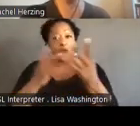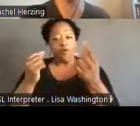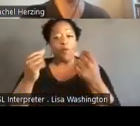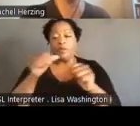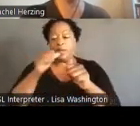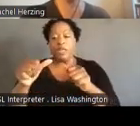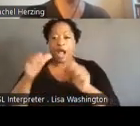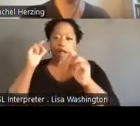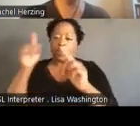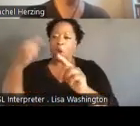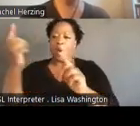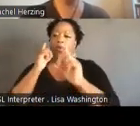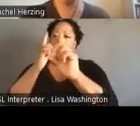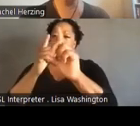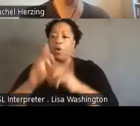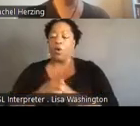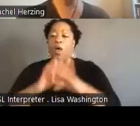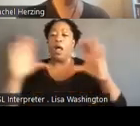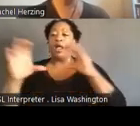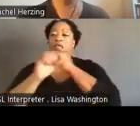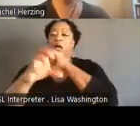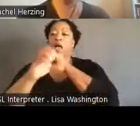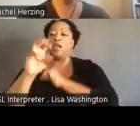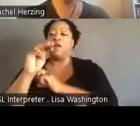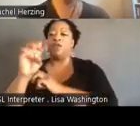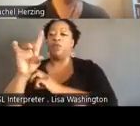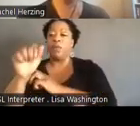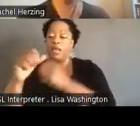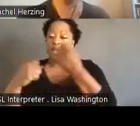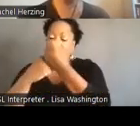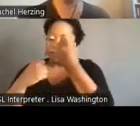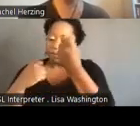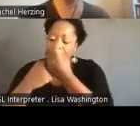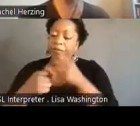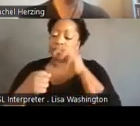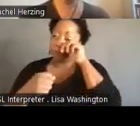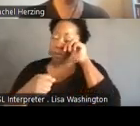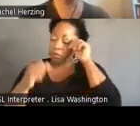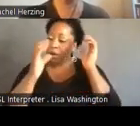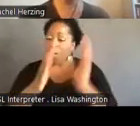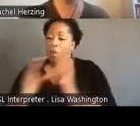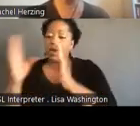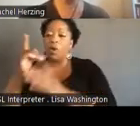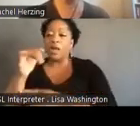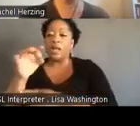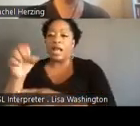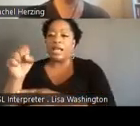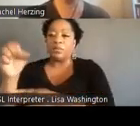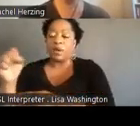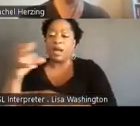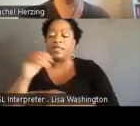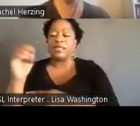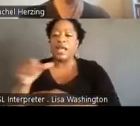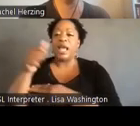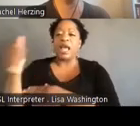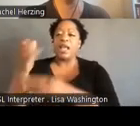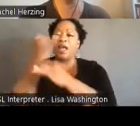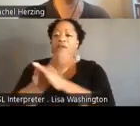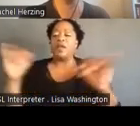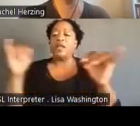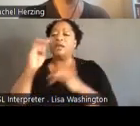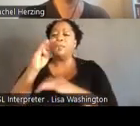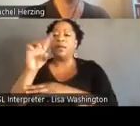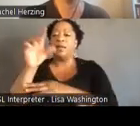We did lots of media advocacy. We organized the press and other kind of independent media